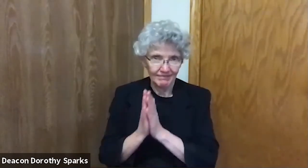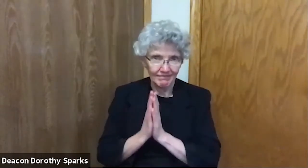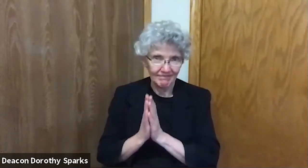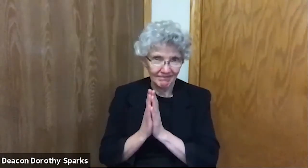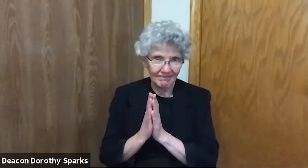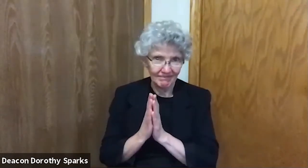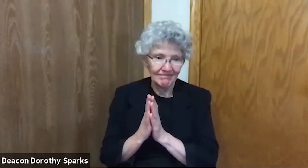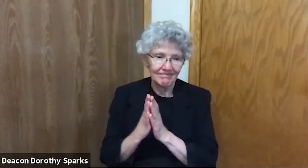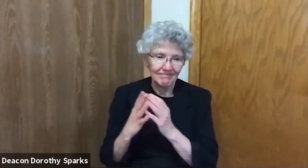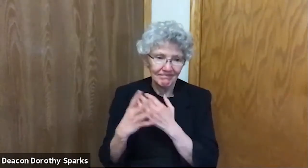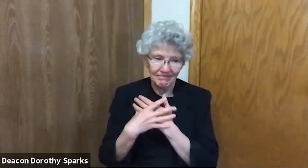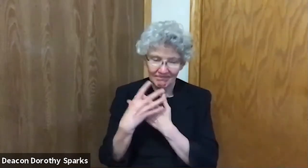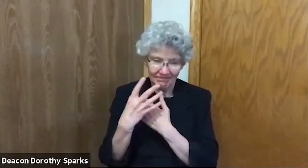let us pray as Jesus taught